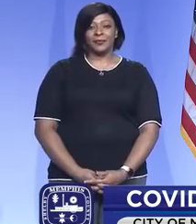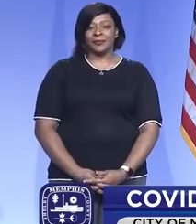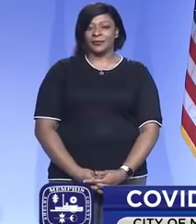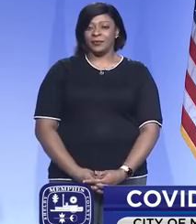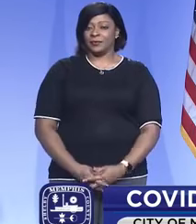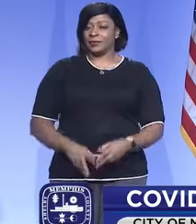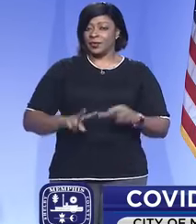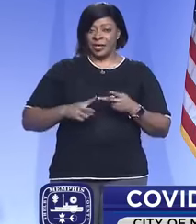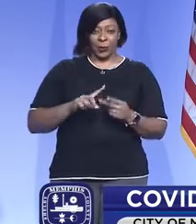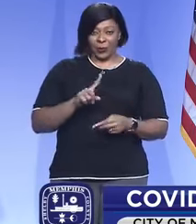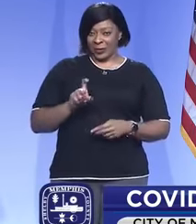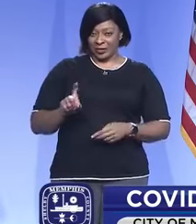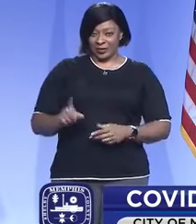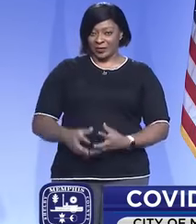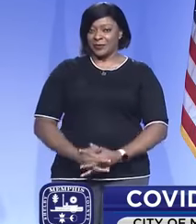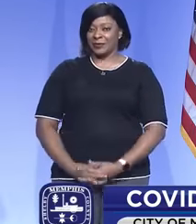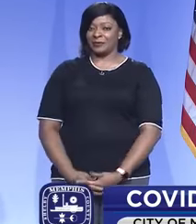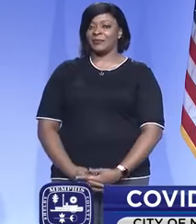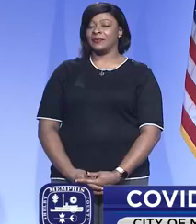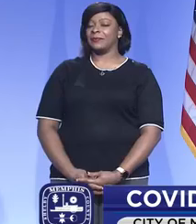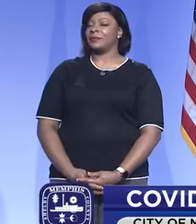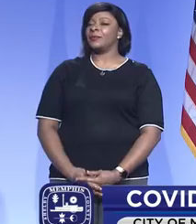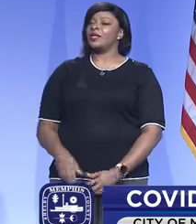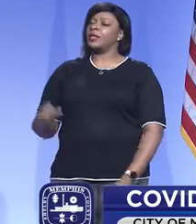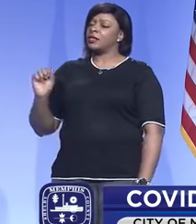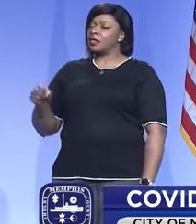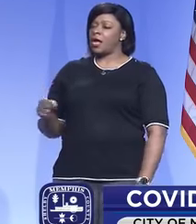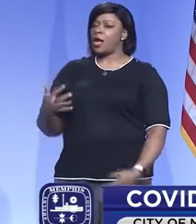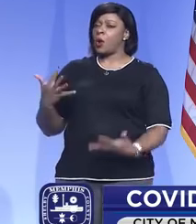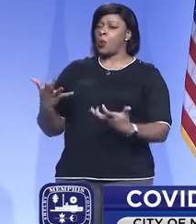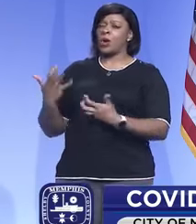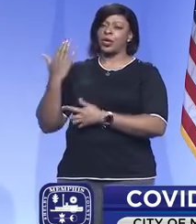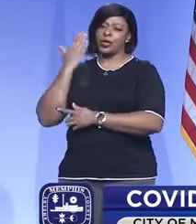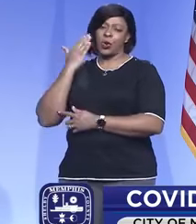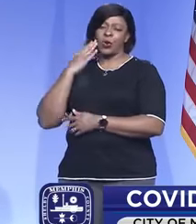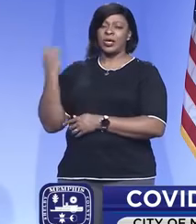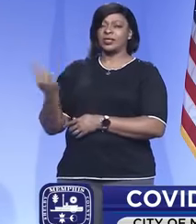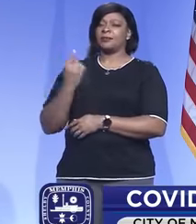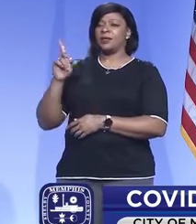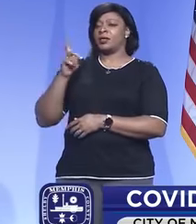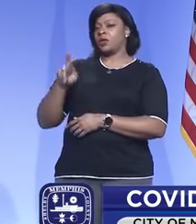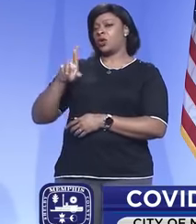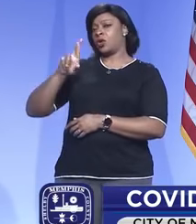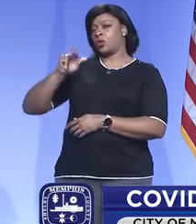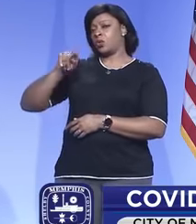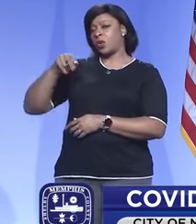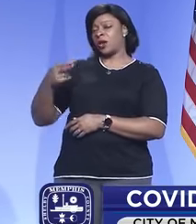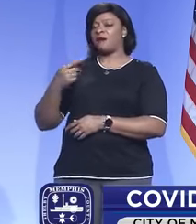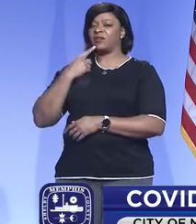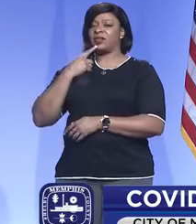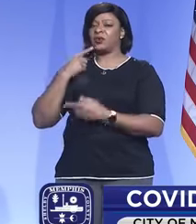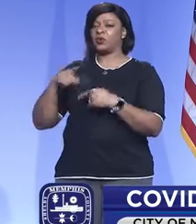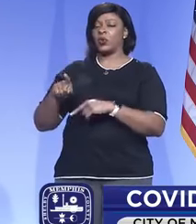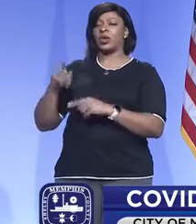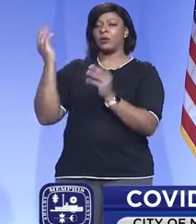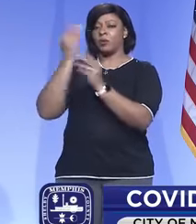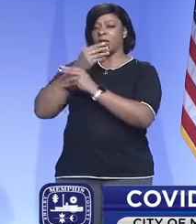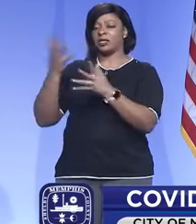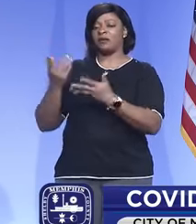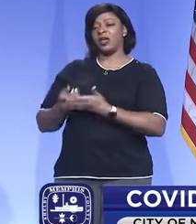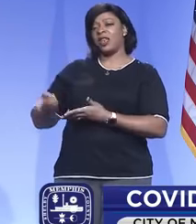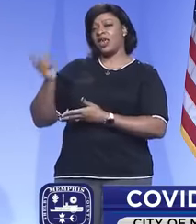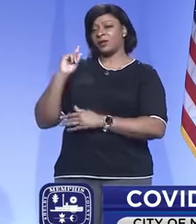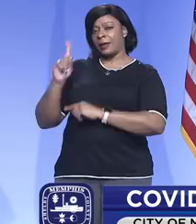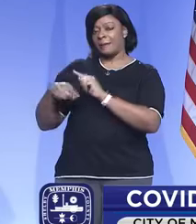Do you have a follow-up? Yeah, I wanted to follow-up on something Dr. Randolph said during a press conference last week